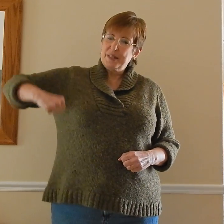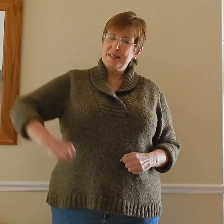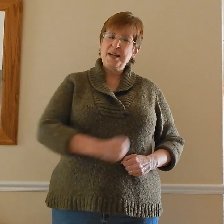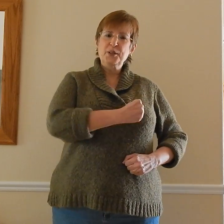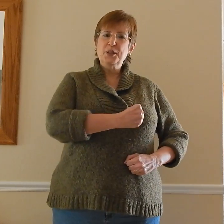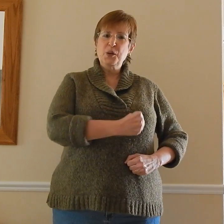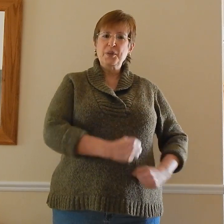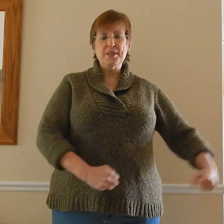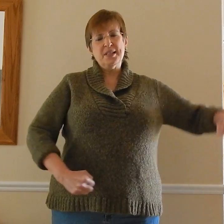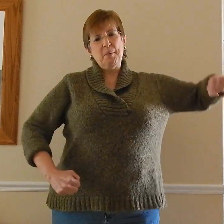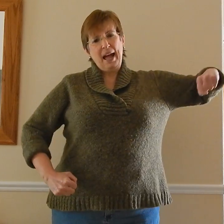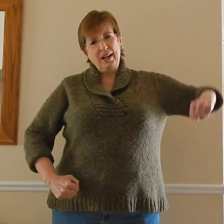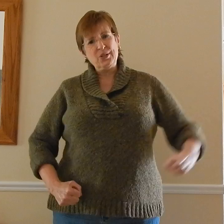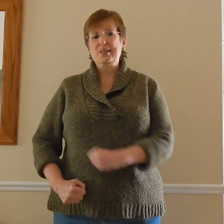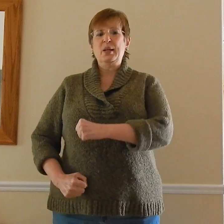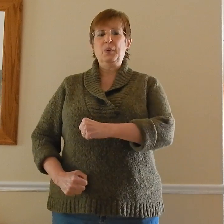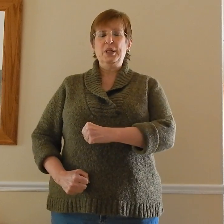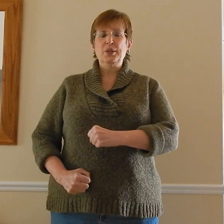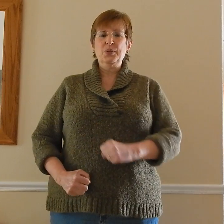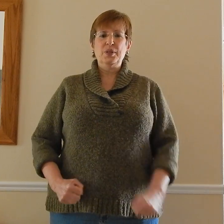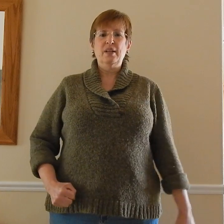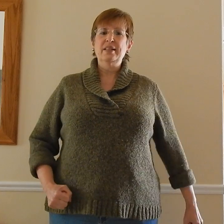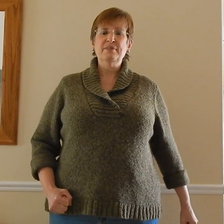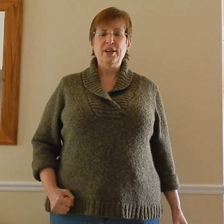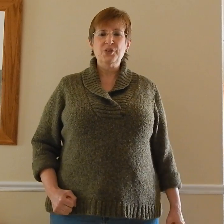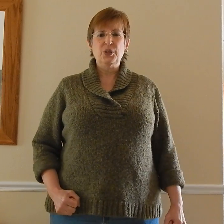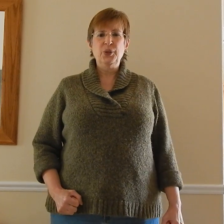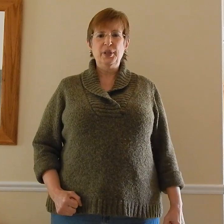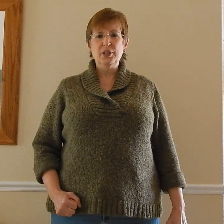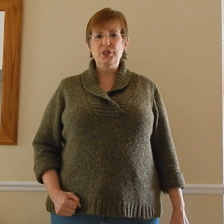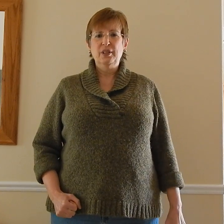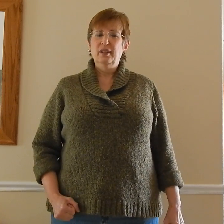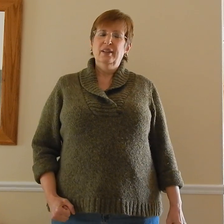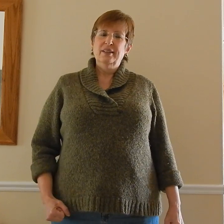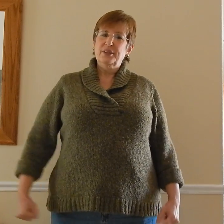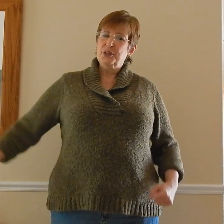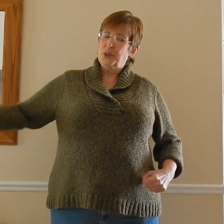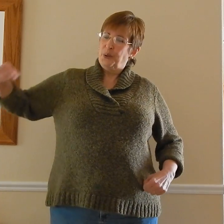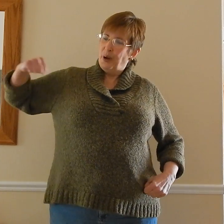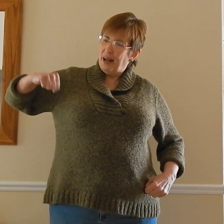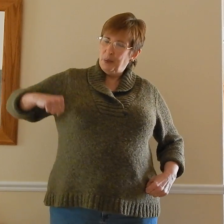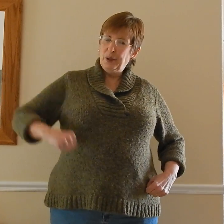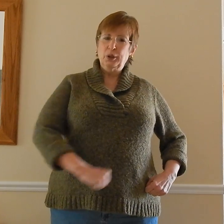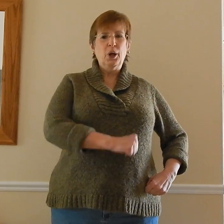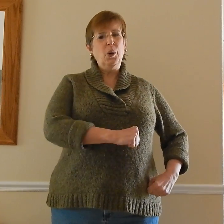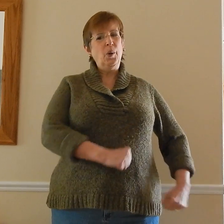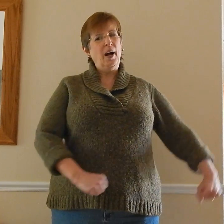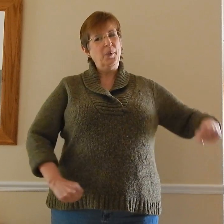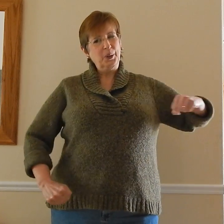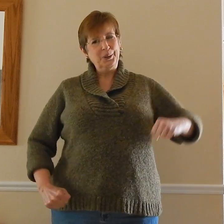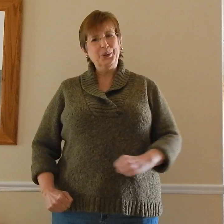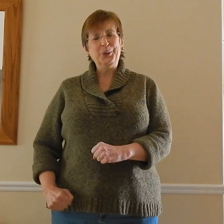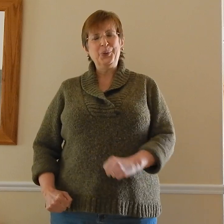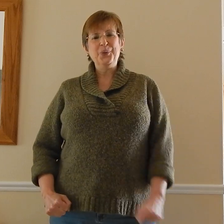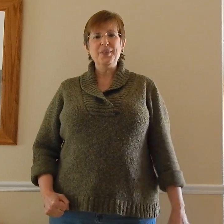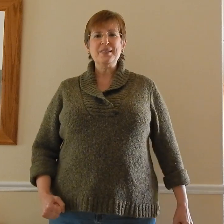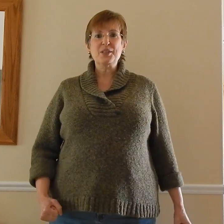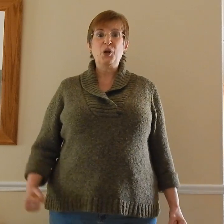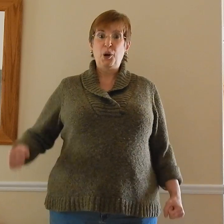We decided to go with the same actions that we use on Nephi's courage to show I will go, I will do. This is our